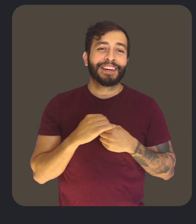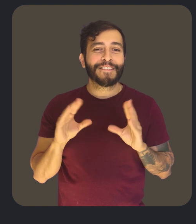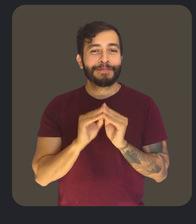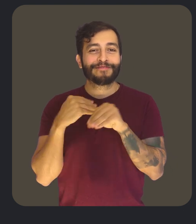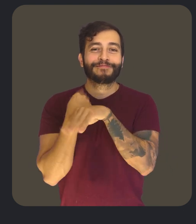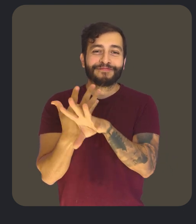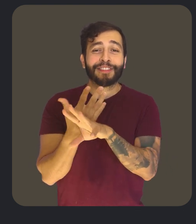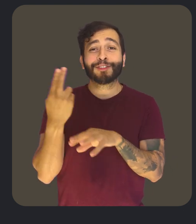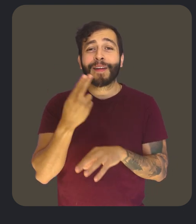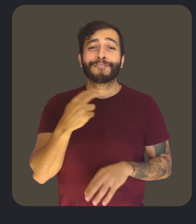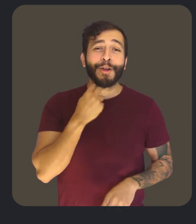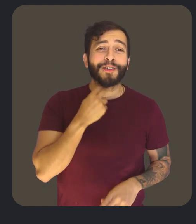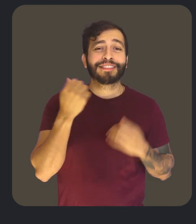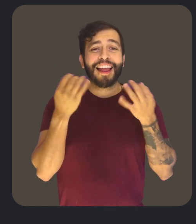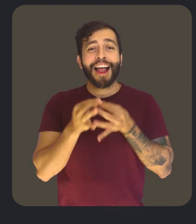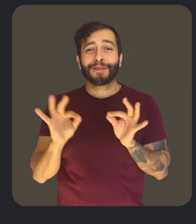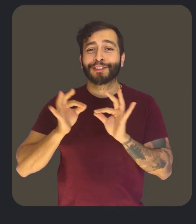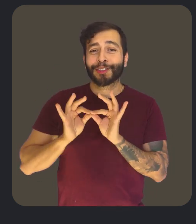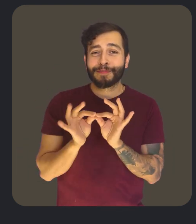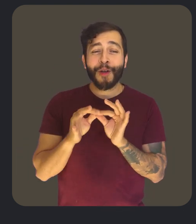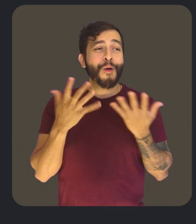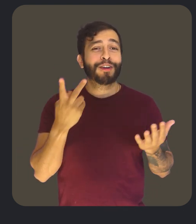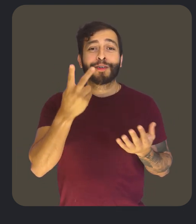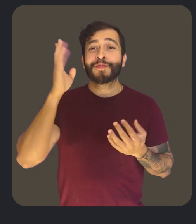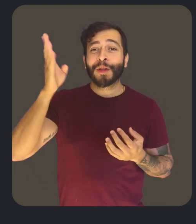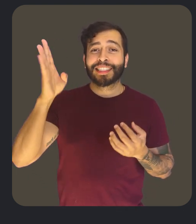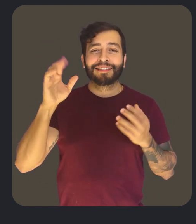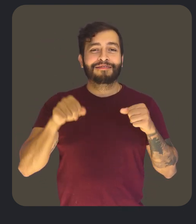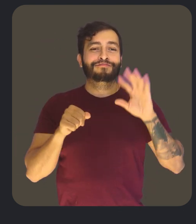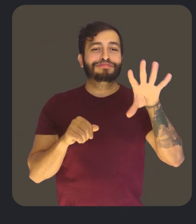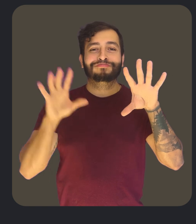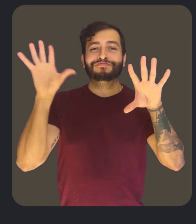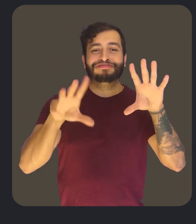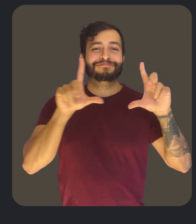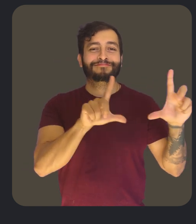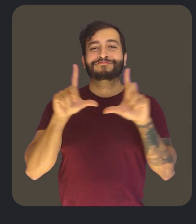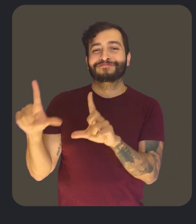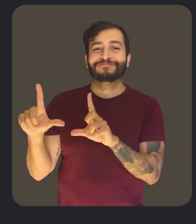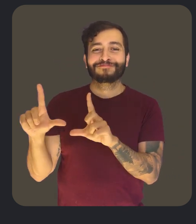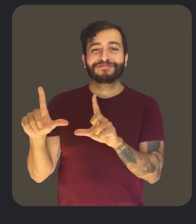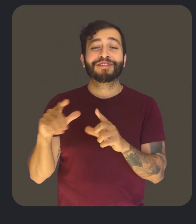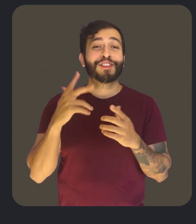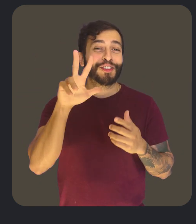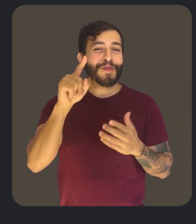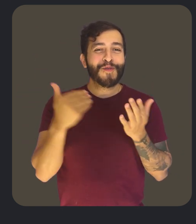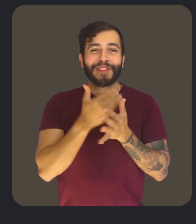inclusive when someone's using a voice or sign language interpreter, or when two people are presenting together. We've also added